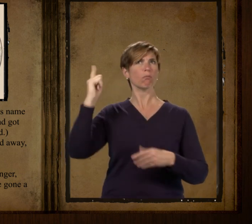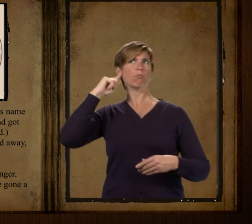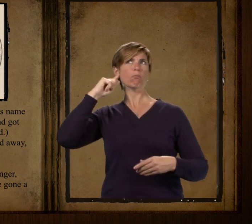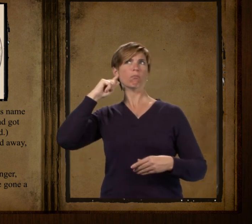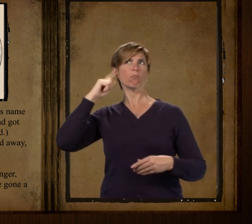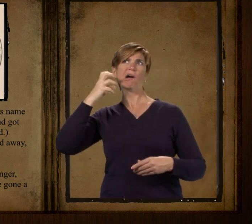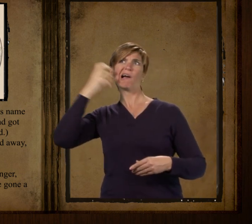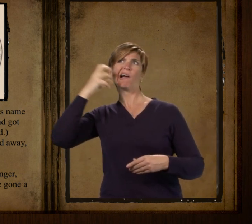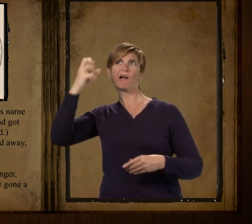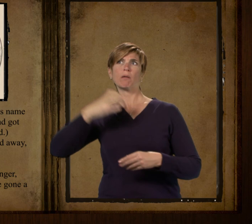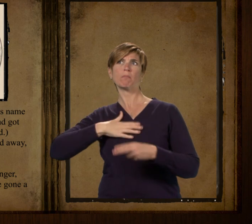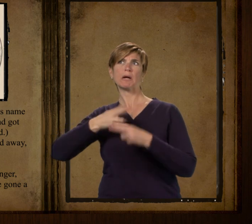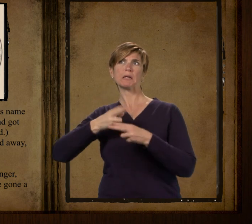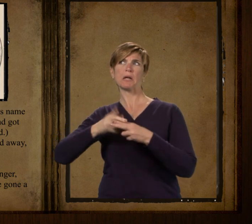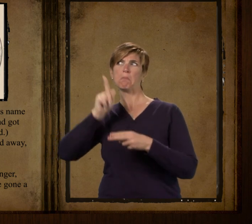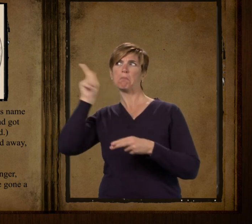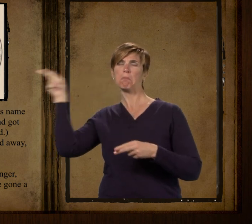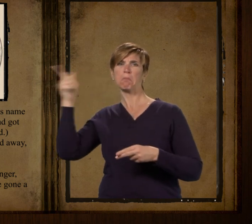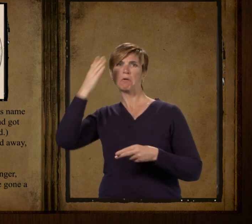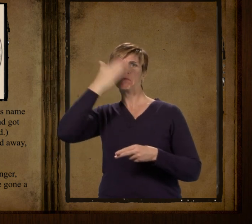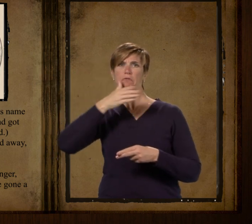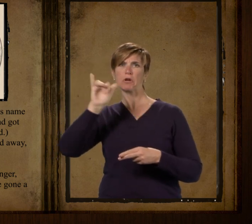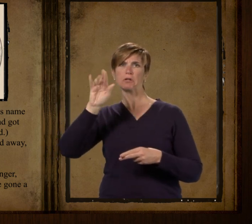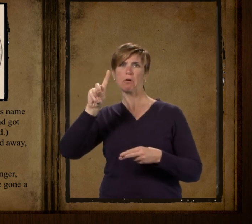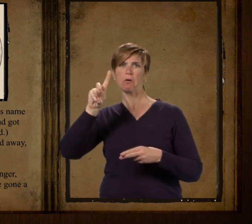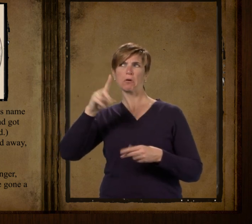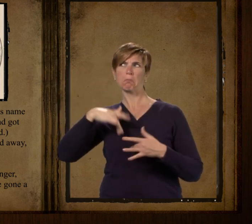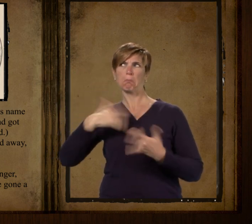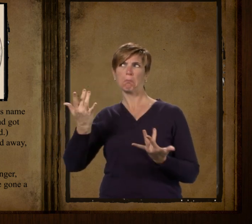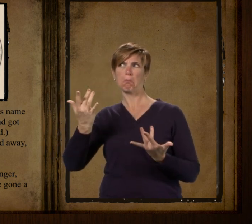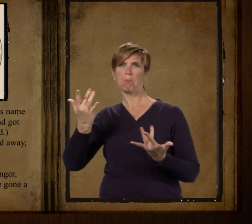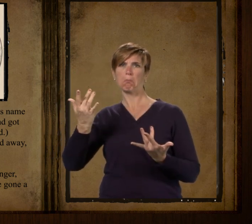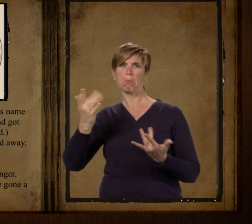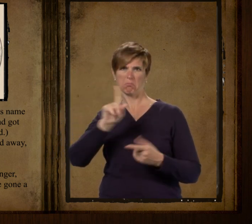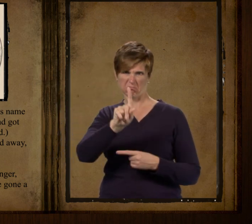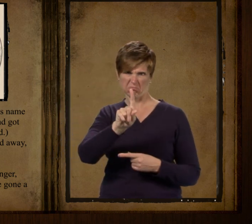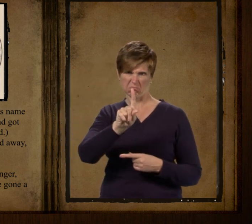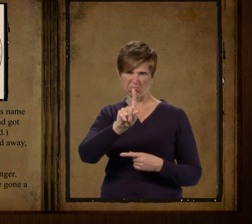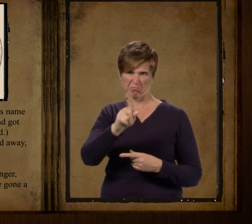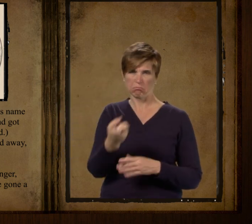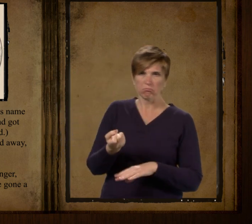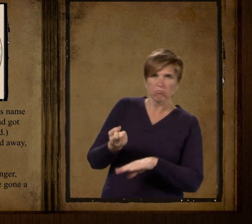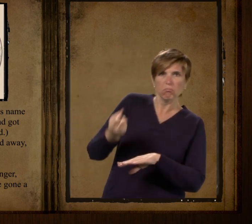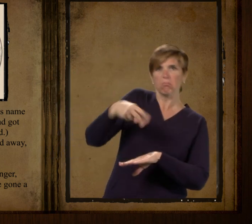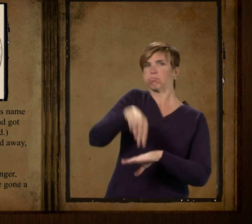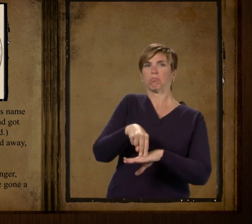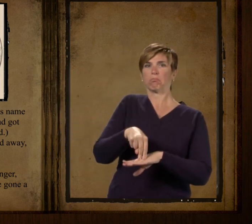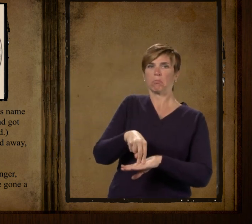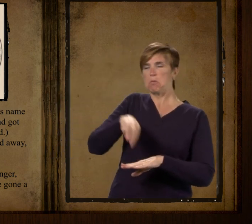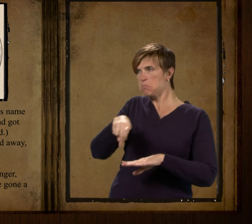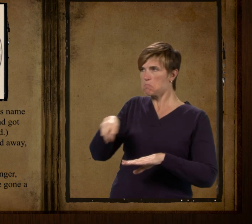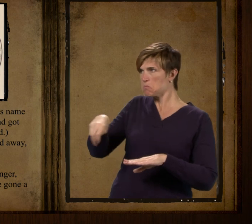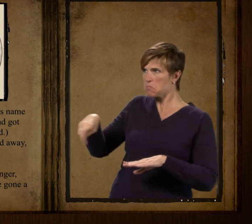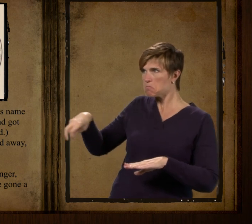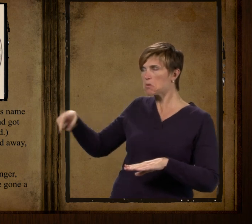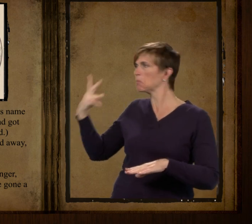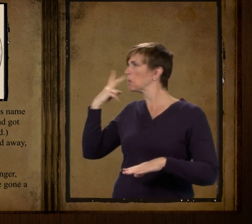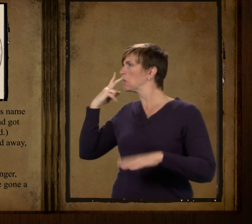and turning to me as he moved away he said just sit where you are stranger and rest